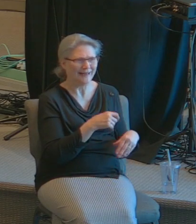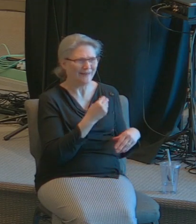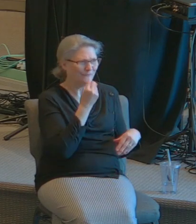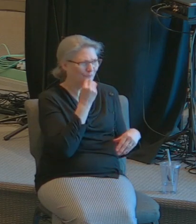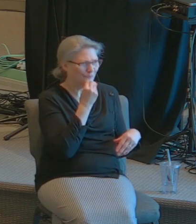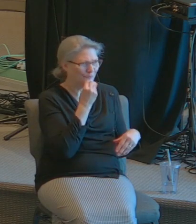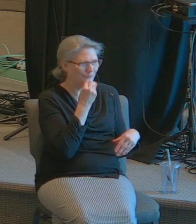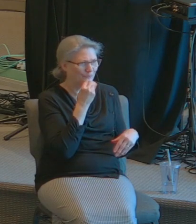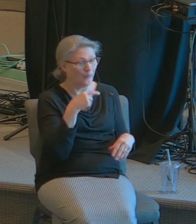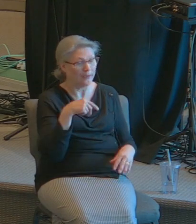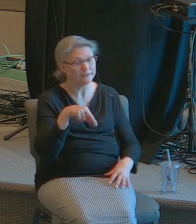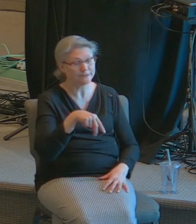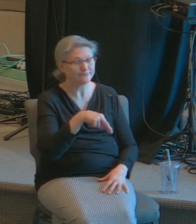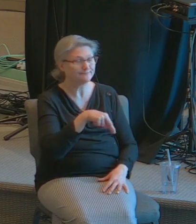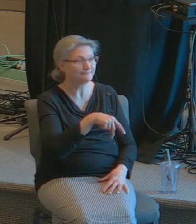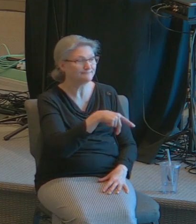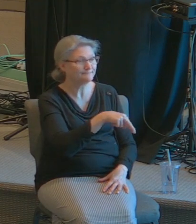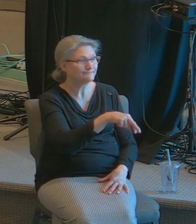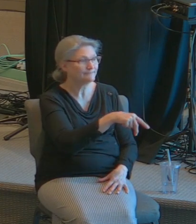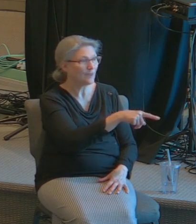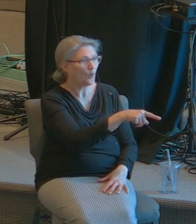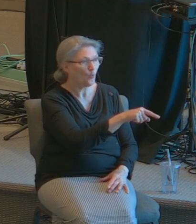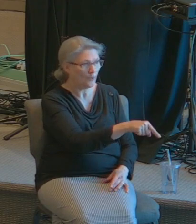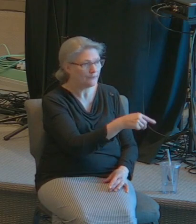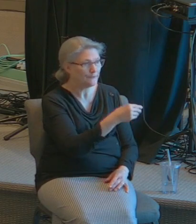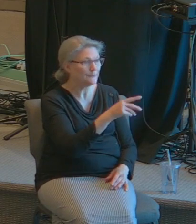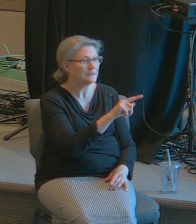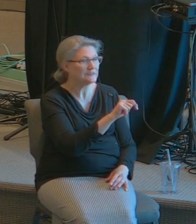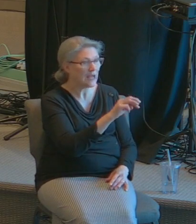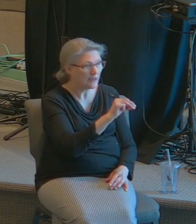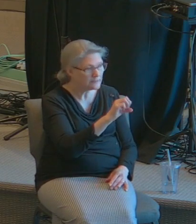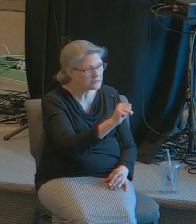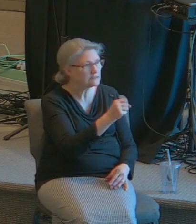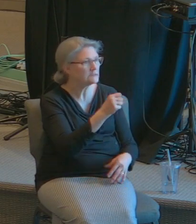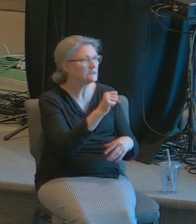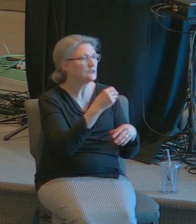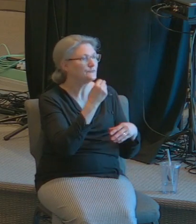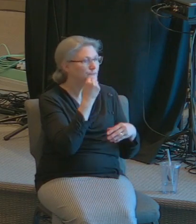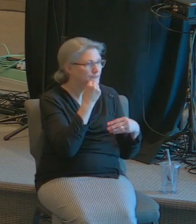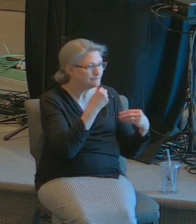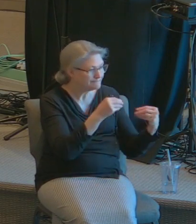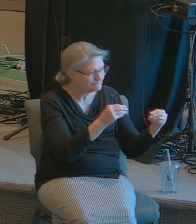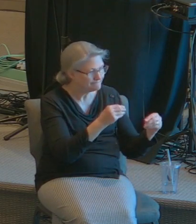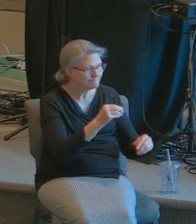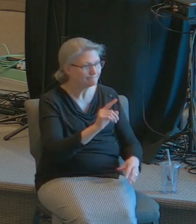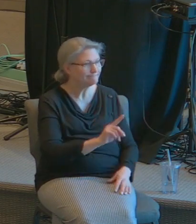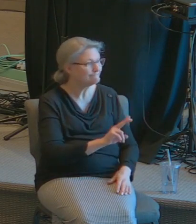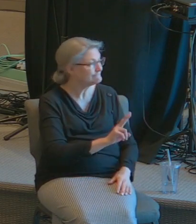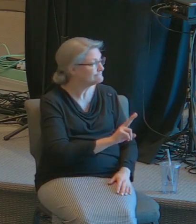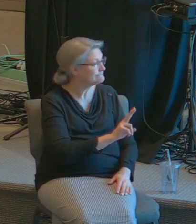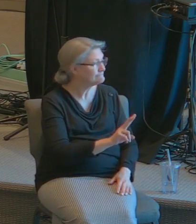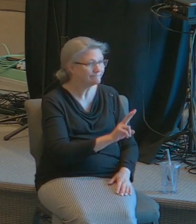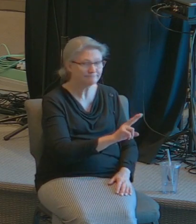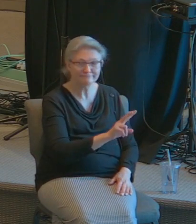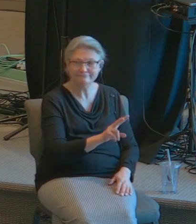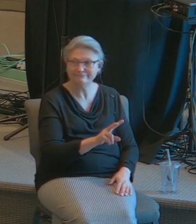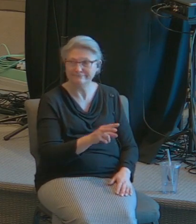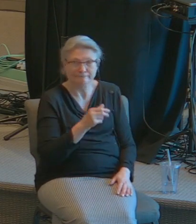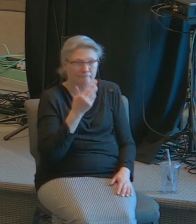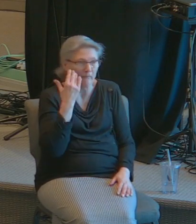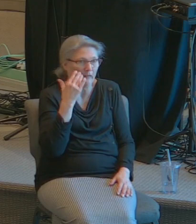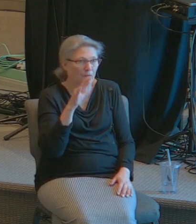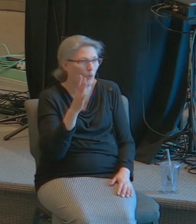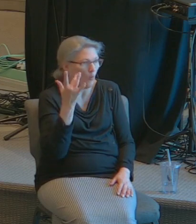the short distance to Tom's supermarket and I did not see nor understand